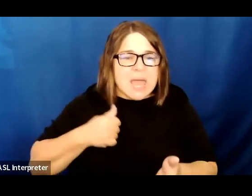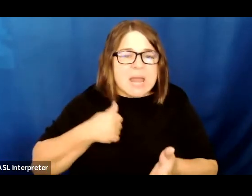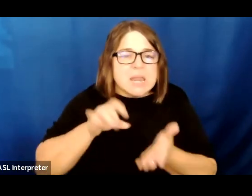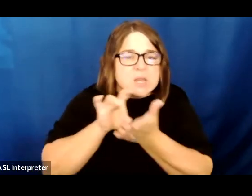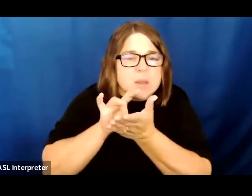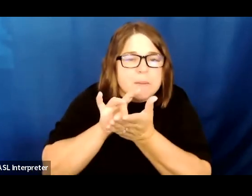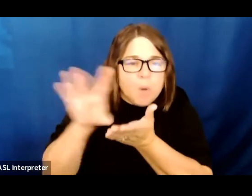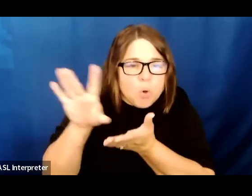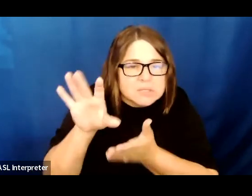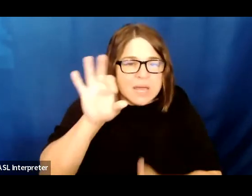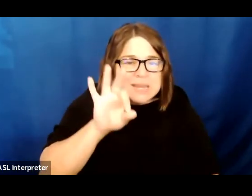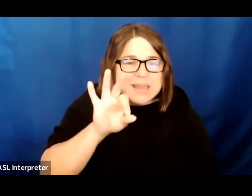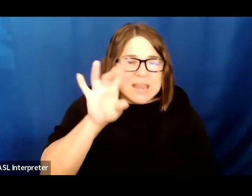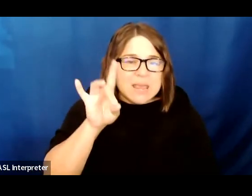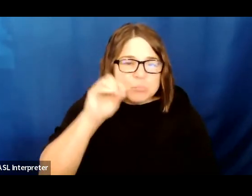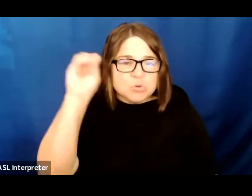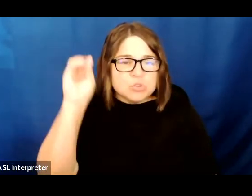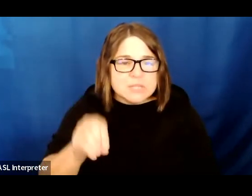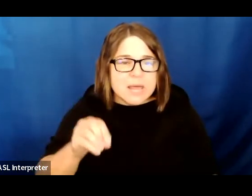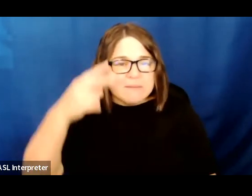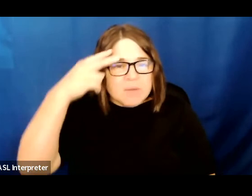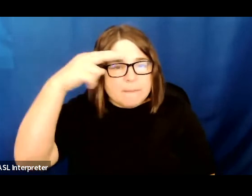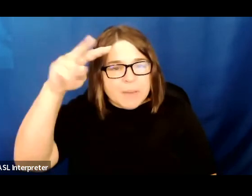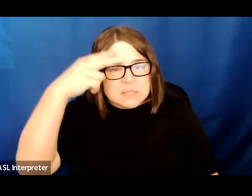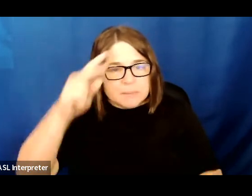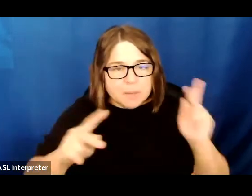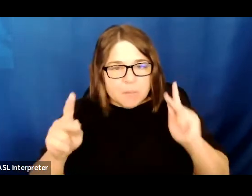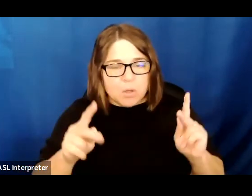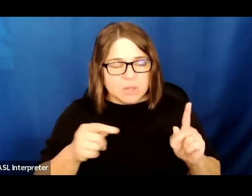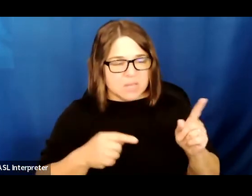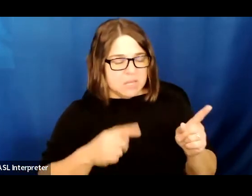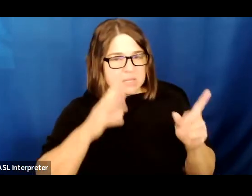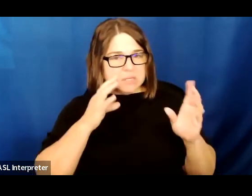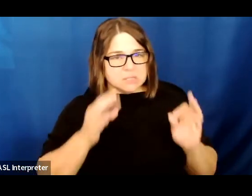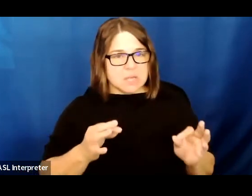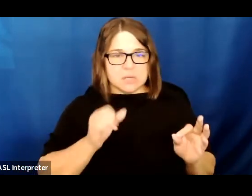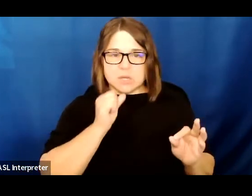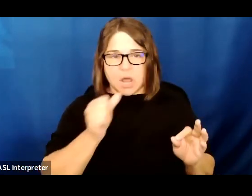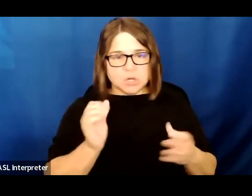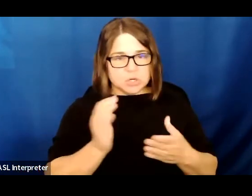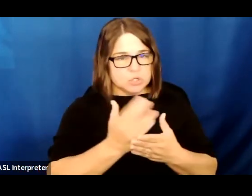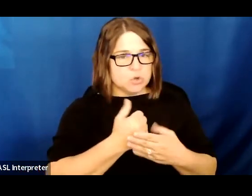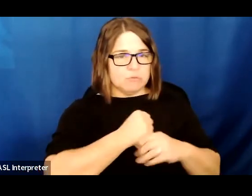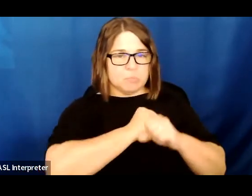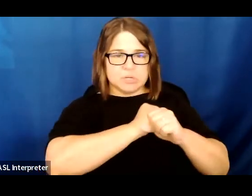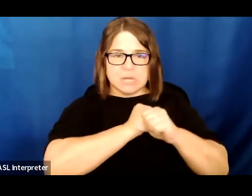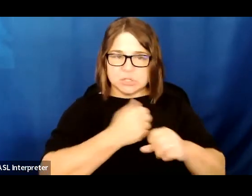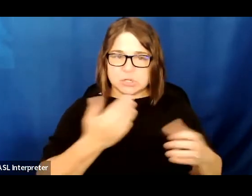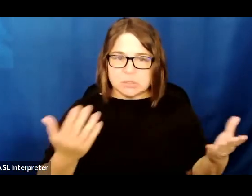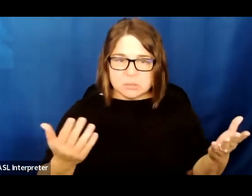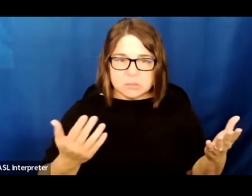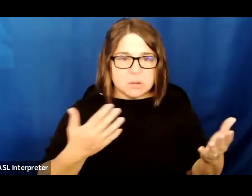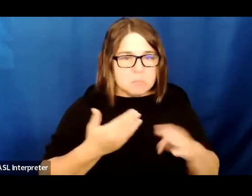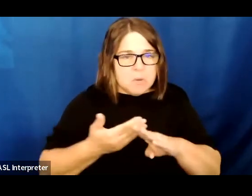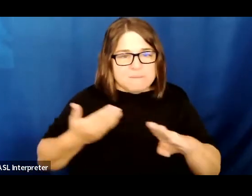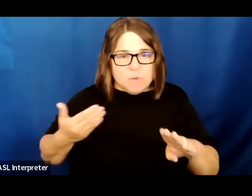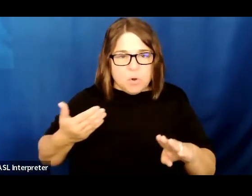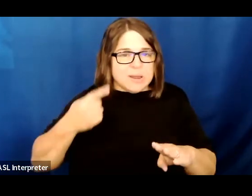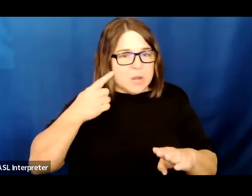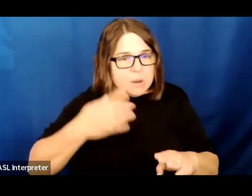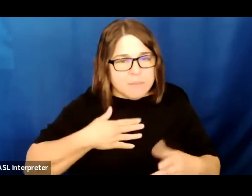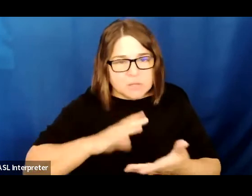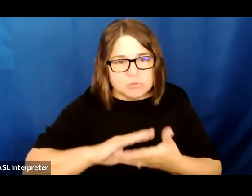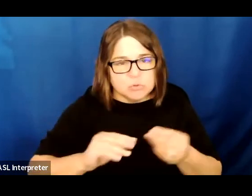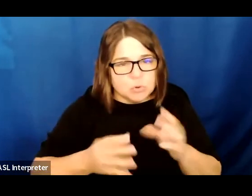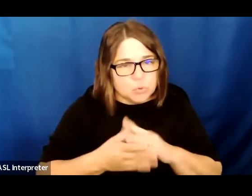% of Mexicans. He decided I did not deserve protection before even hearing my story.